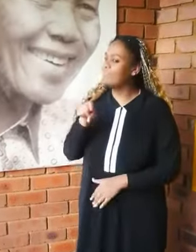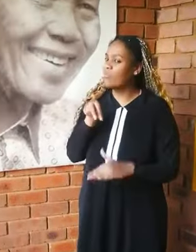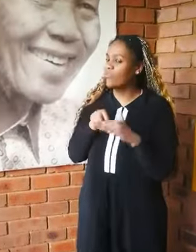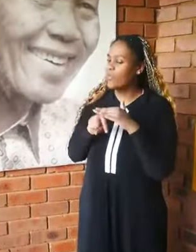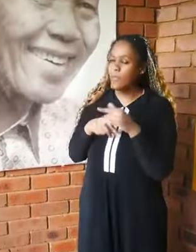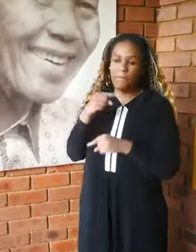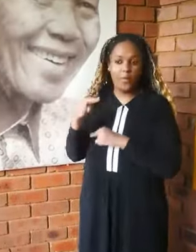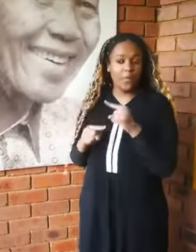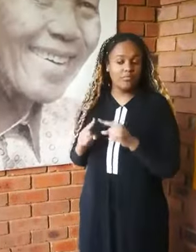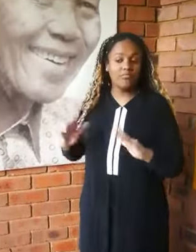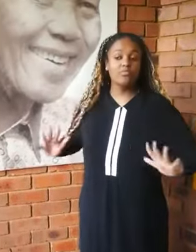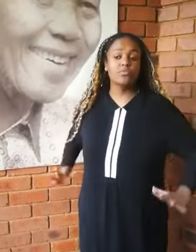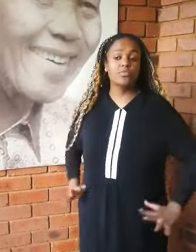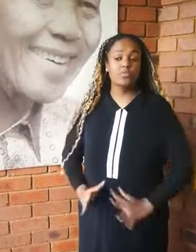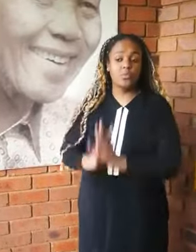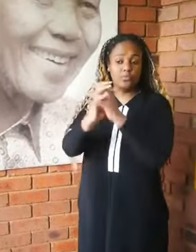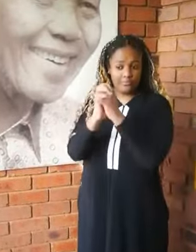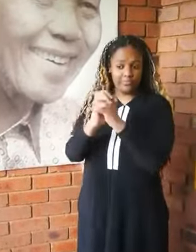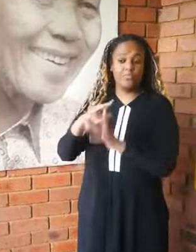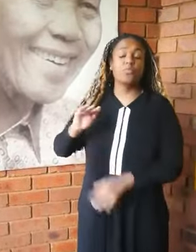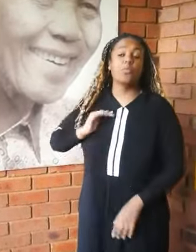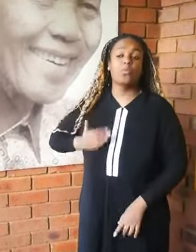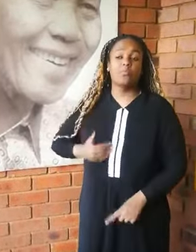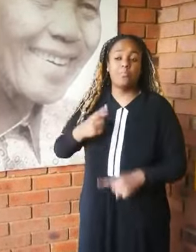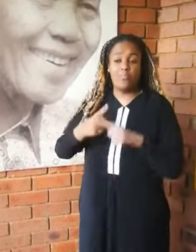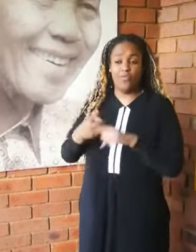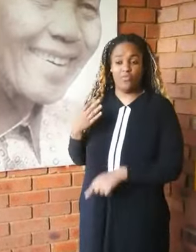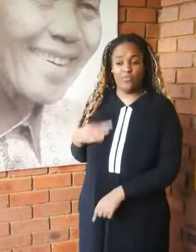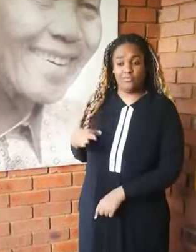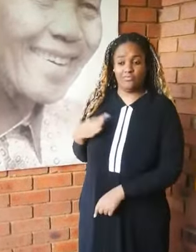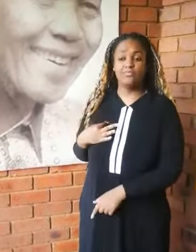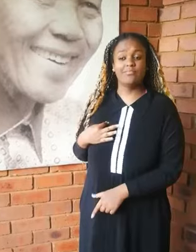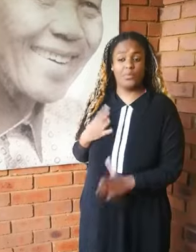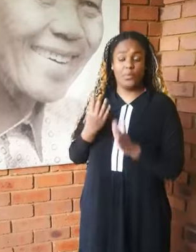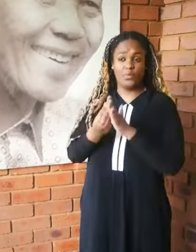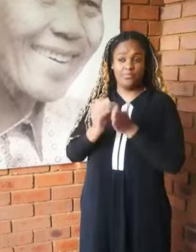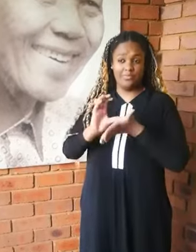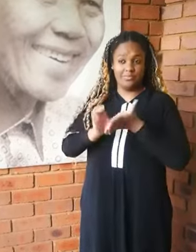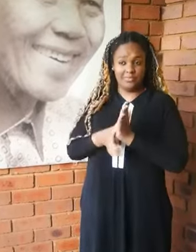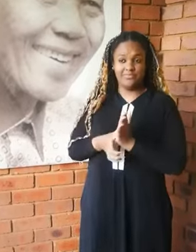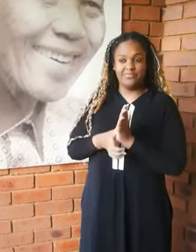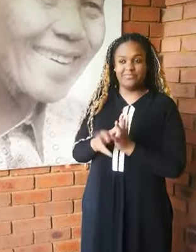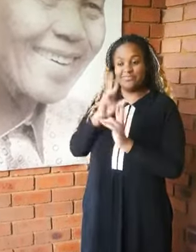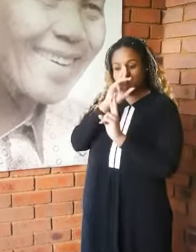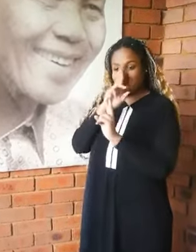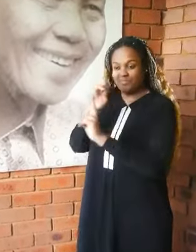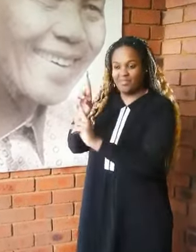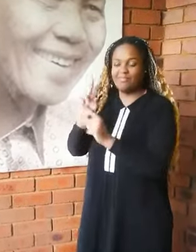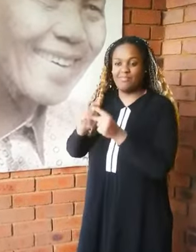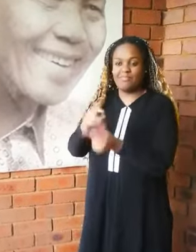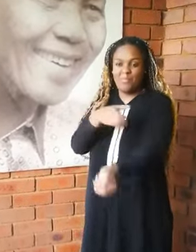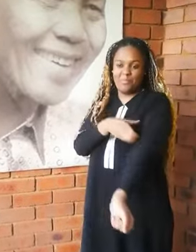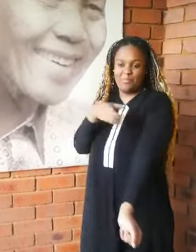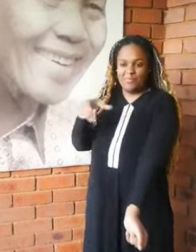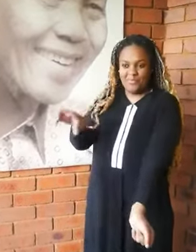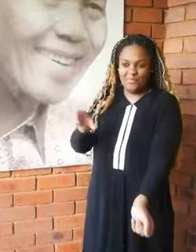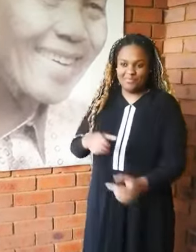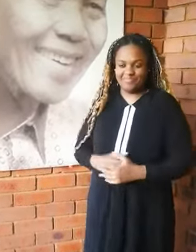This video is about inclusion of women and girls with disabilities as a form of